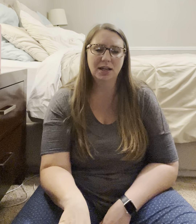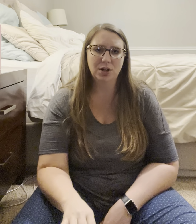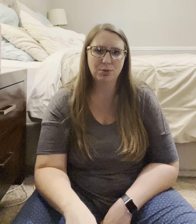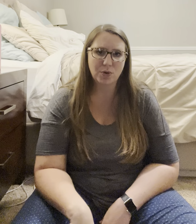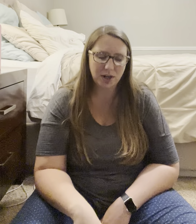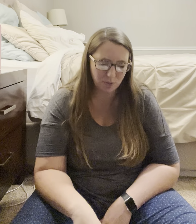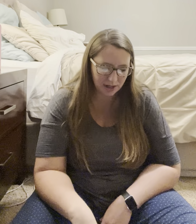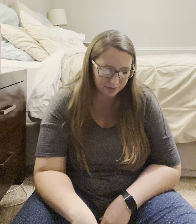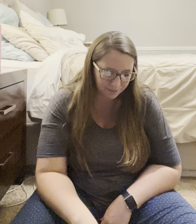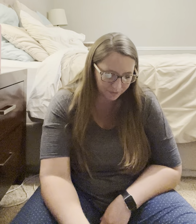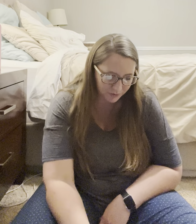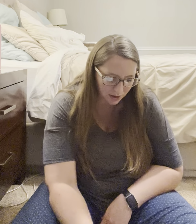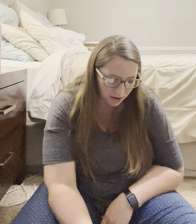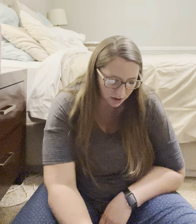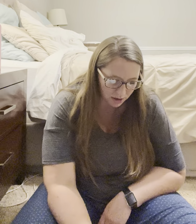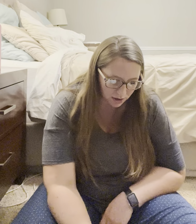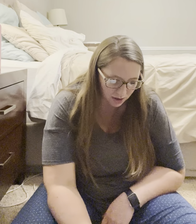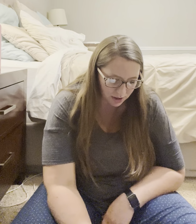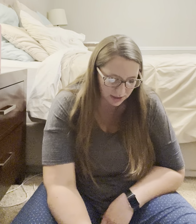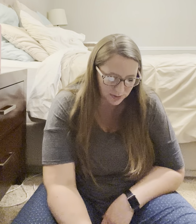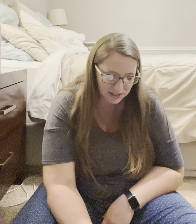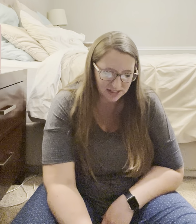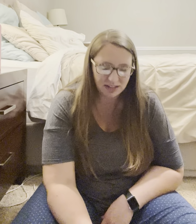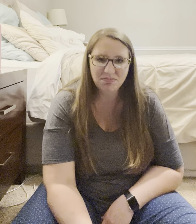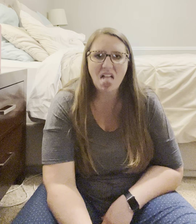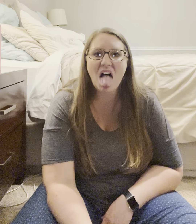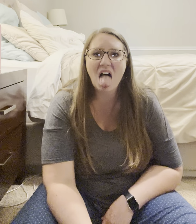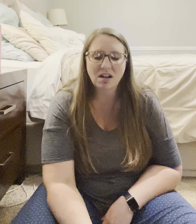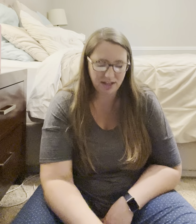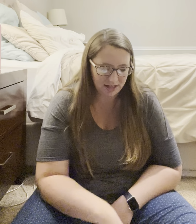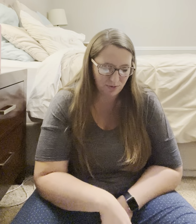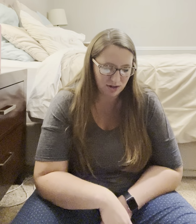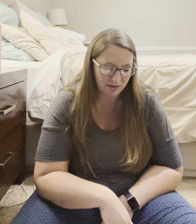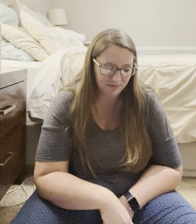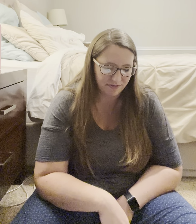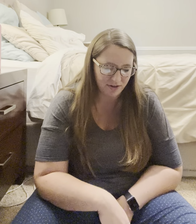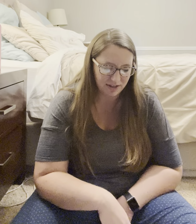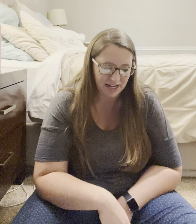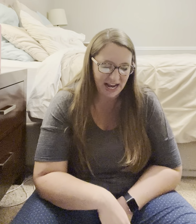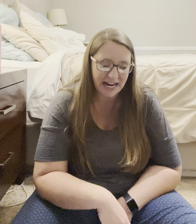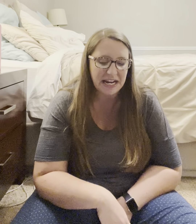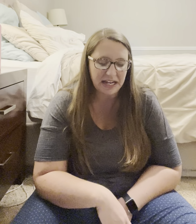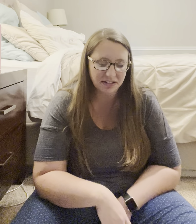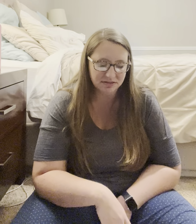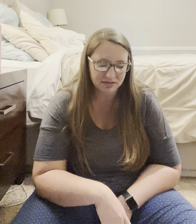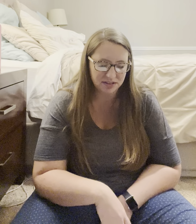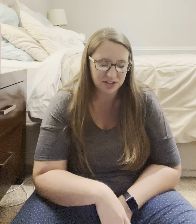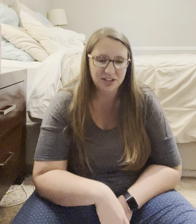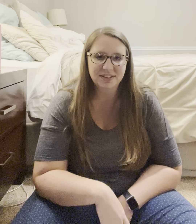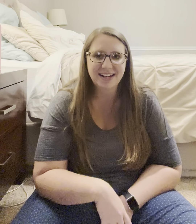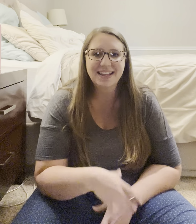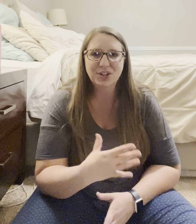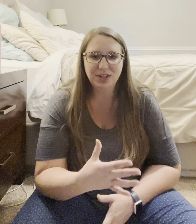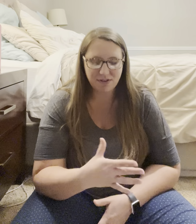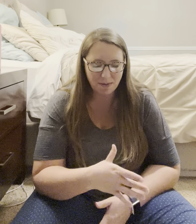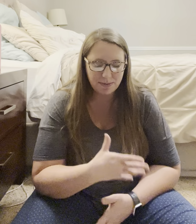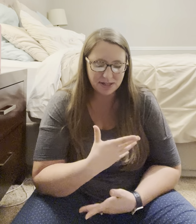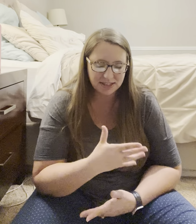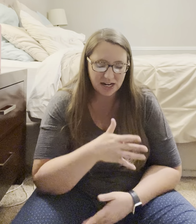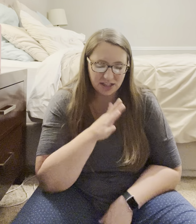Like you're throwing it away. Next one is like bleh. Like I want to, like I hate it. Or not literally vomit. But it's kind of